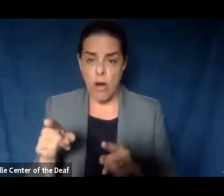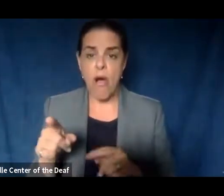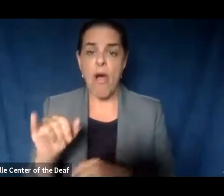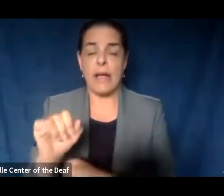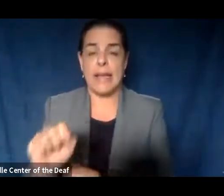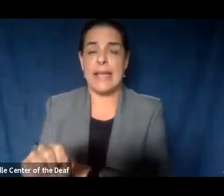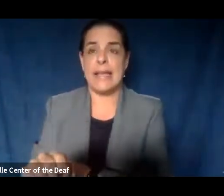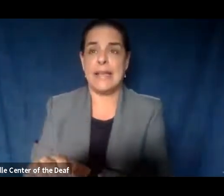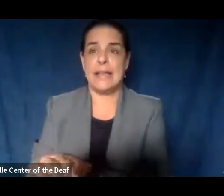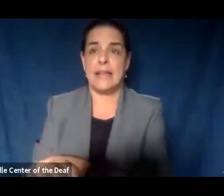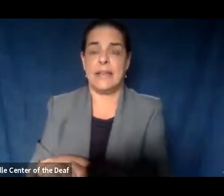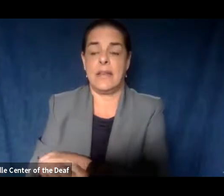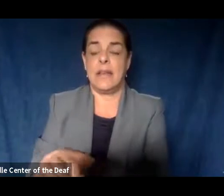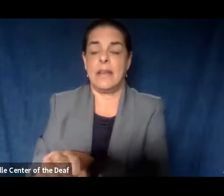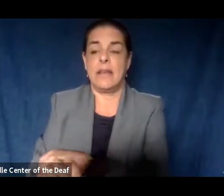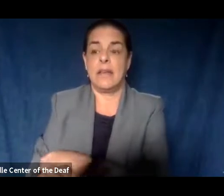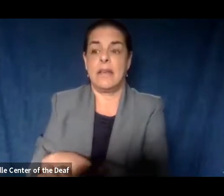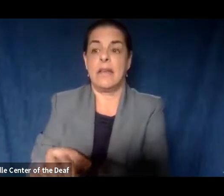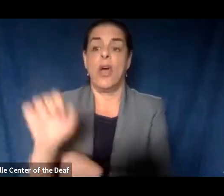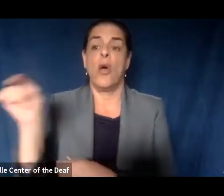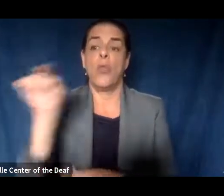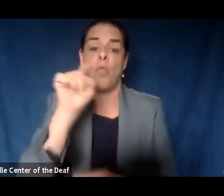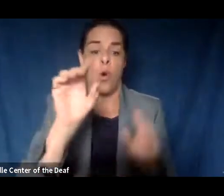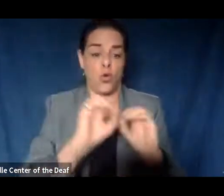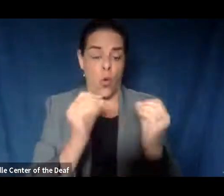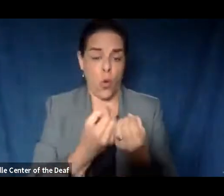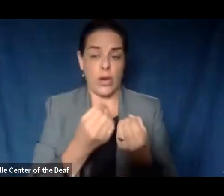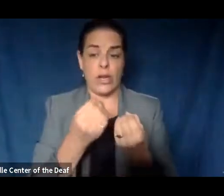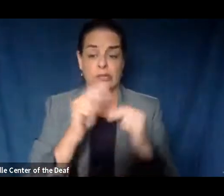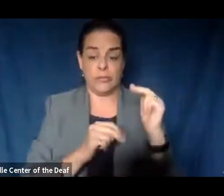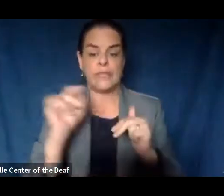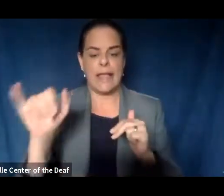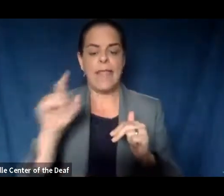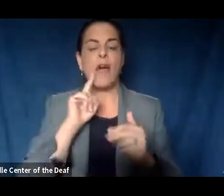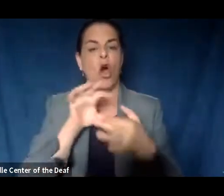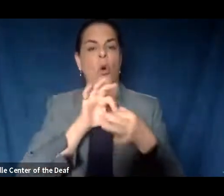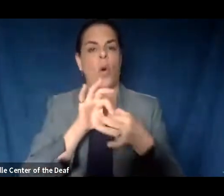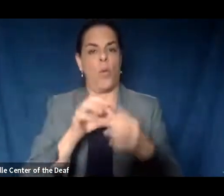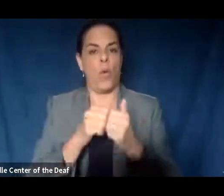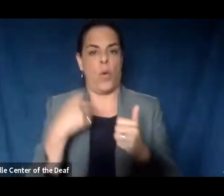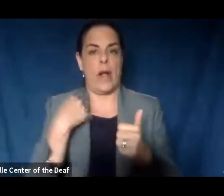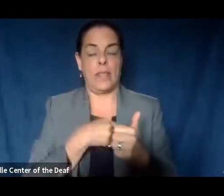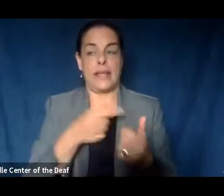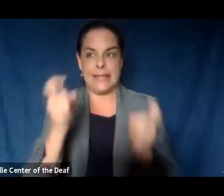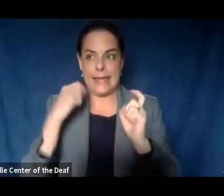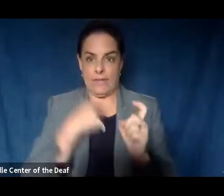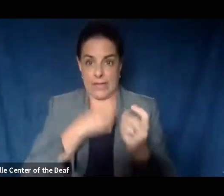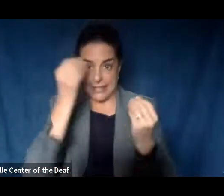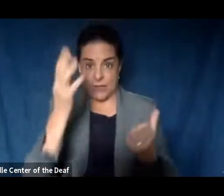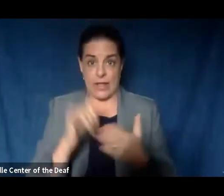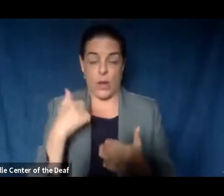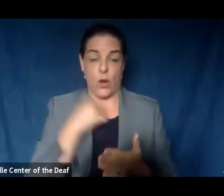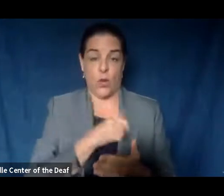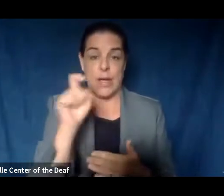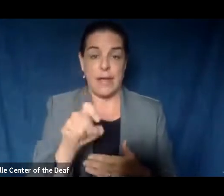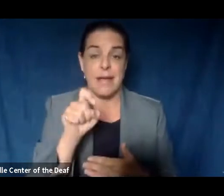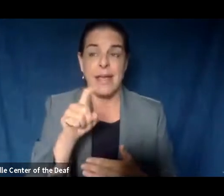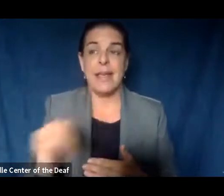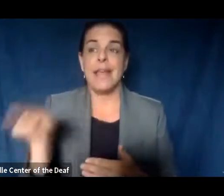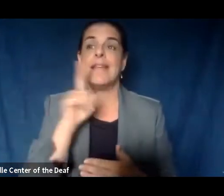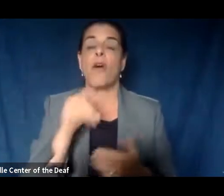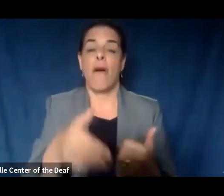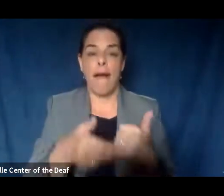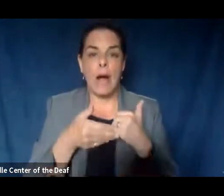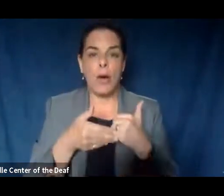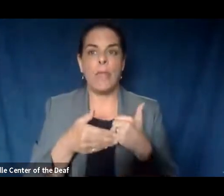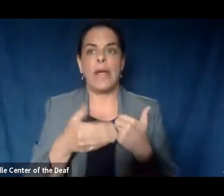that those facilities, those organizations that are involved are cooperating with us. They're giving us the information that we need. They're helping